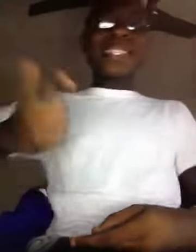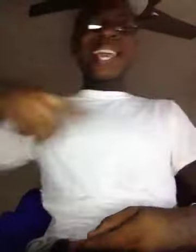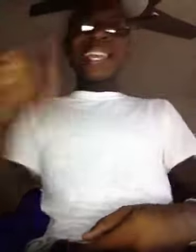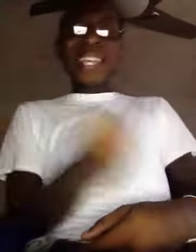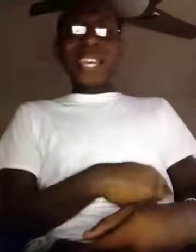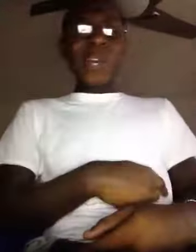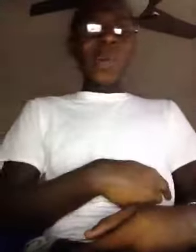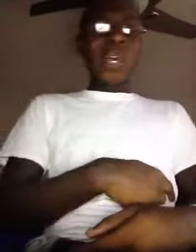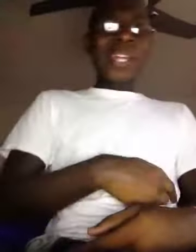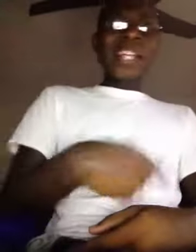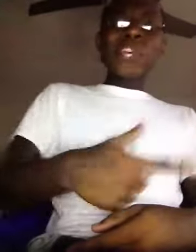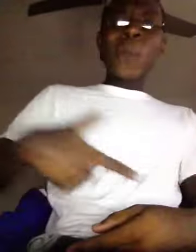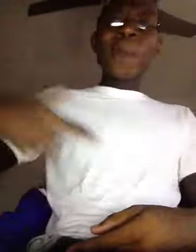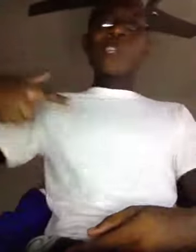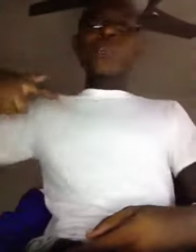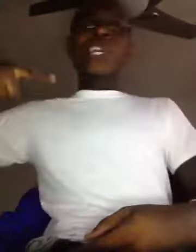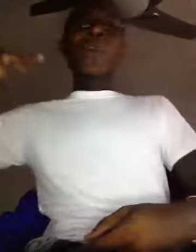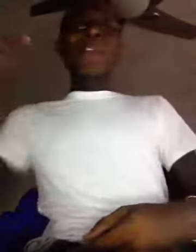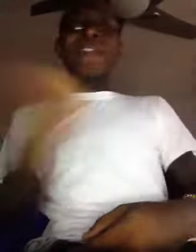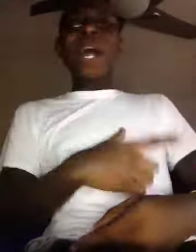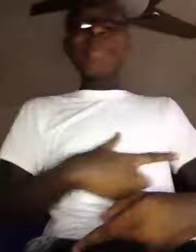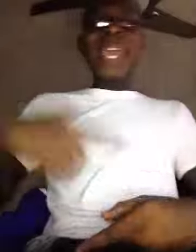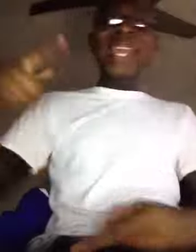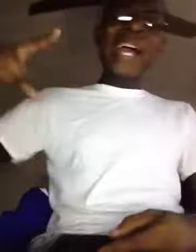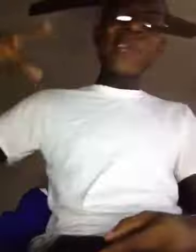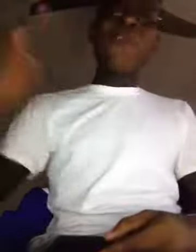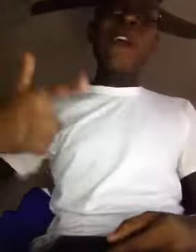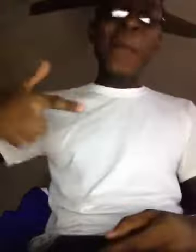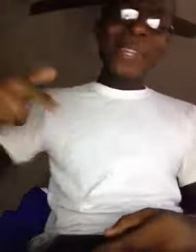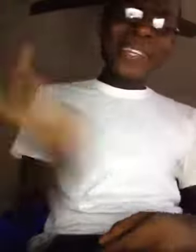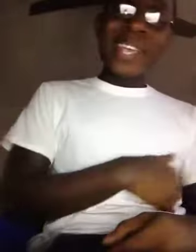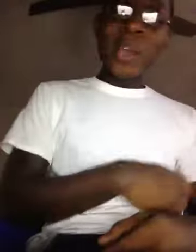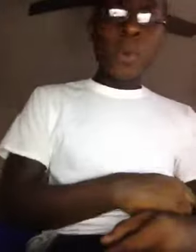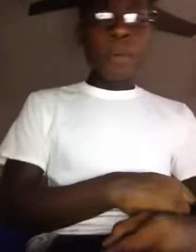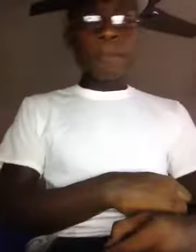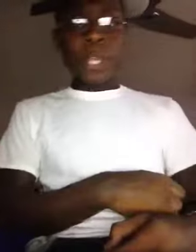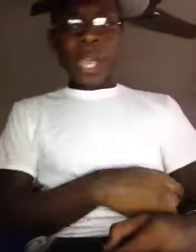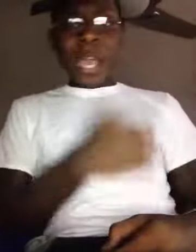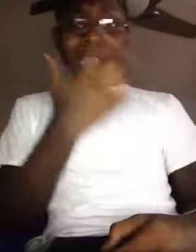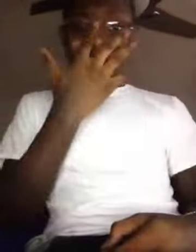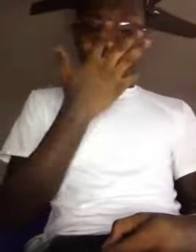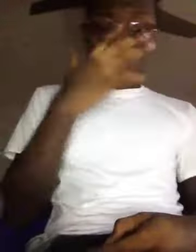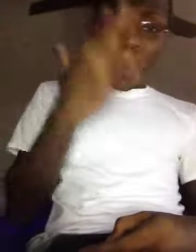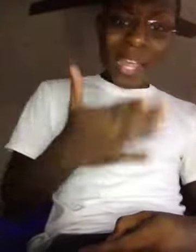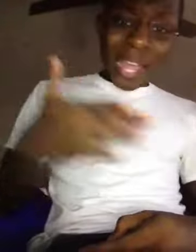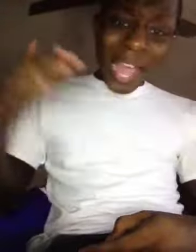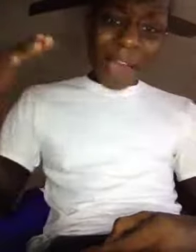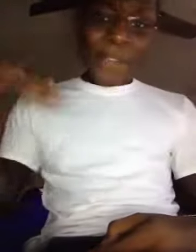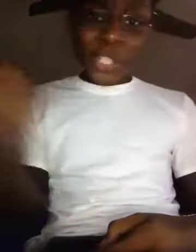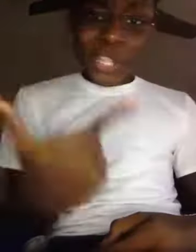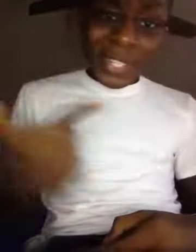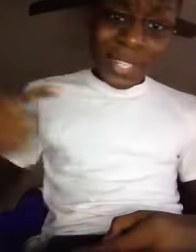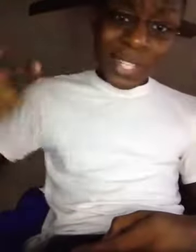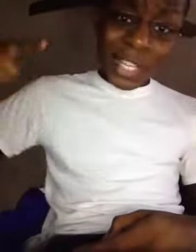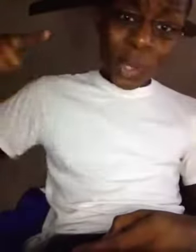Cahill, they talking about don't kill my vibe, they ain't got no vibe to kill, cause if you ain't having Jesus in your